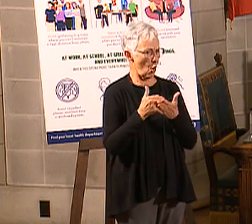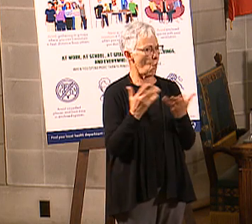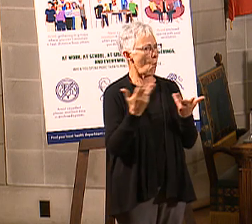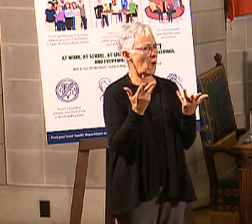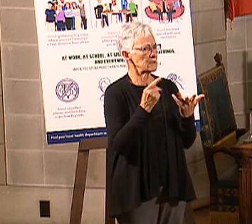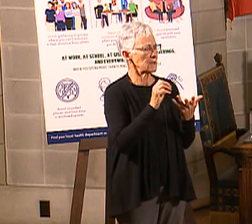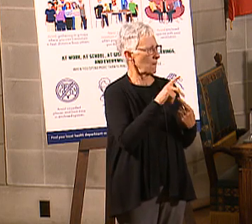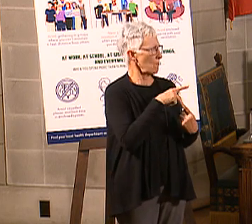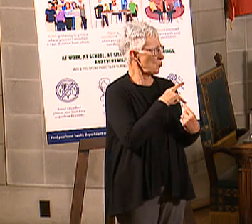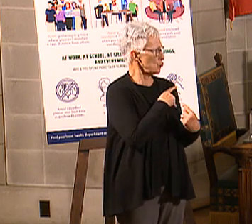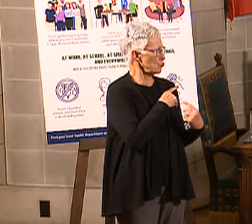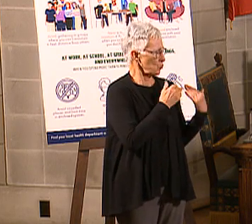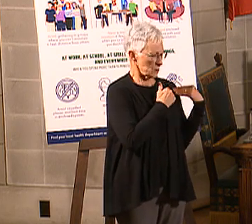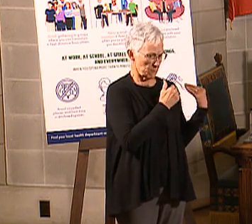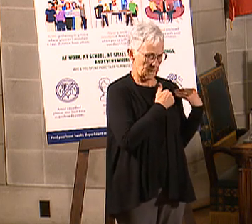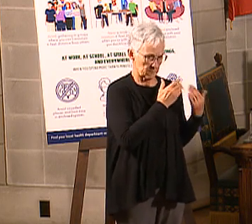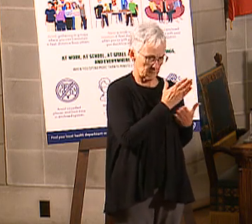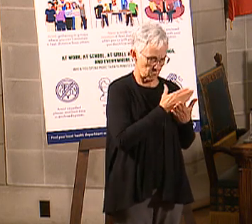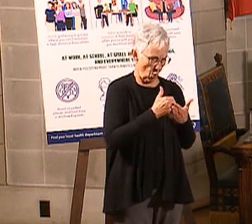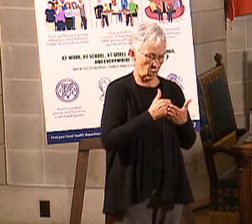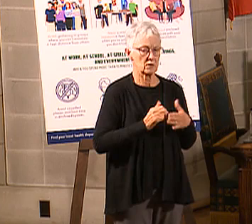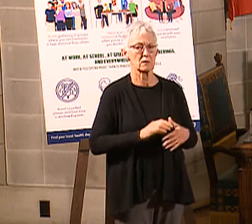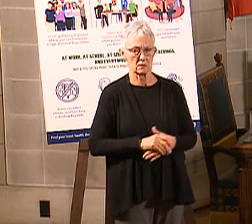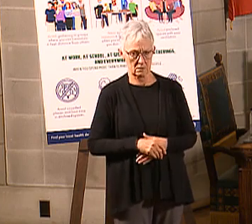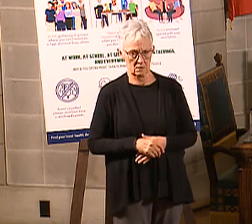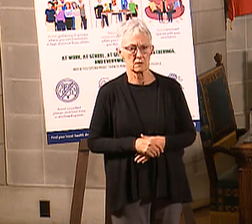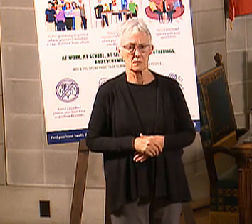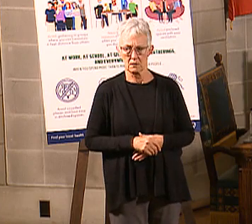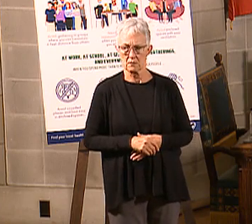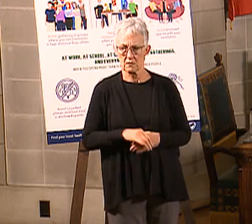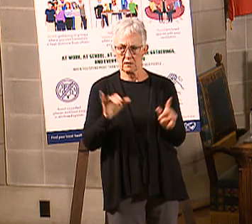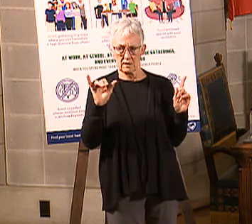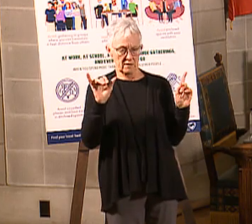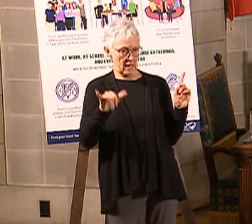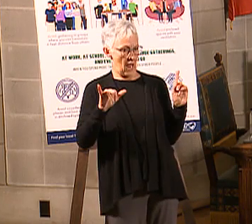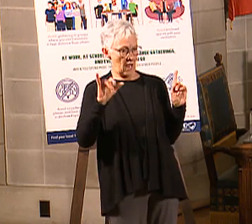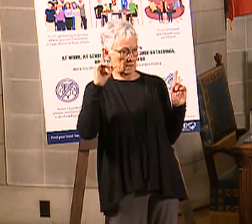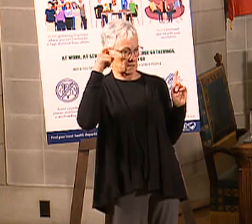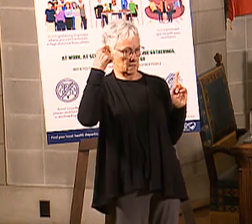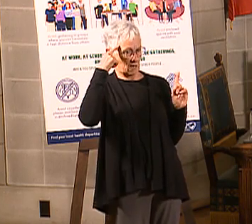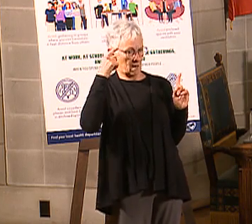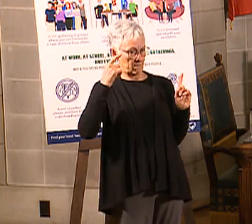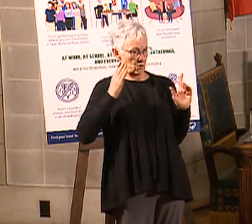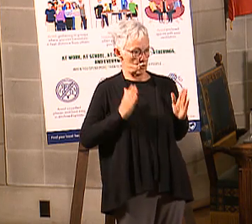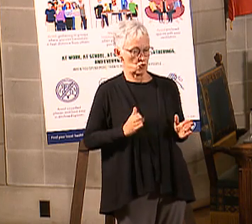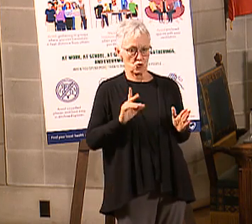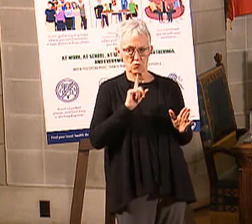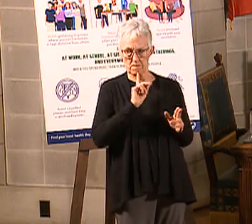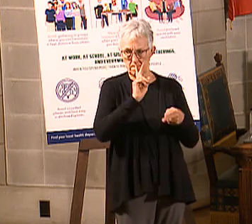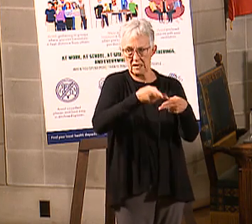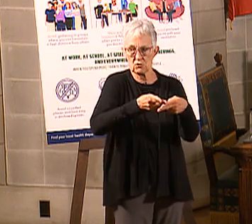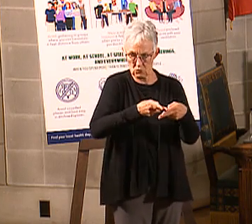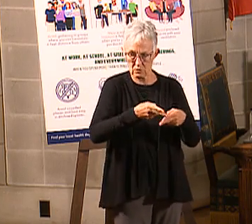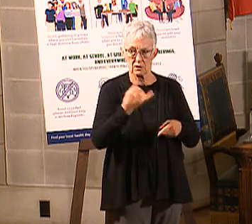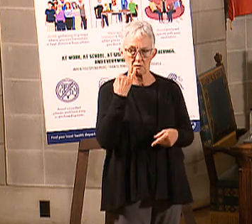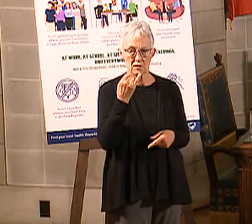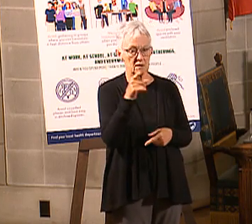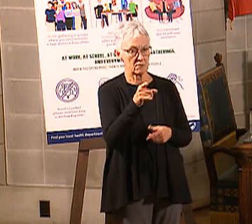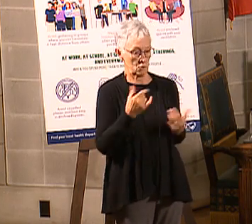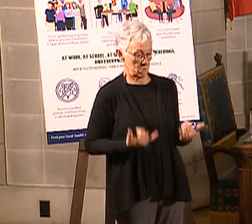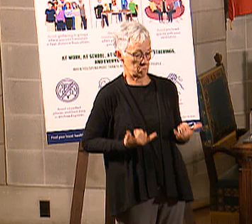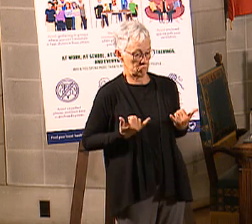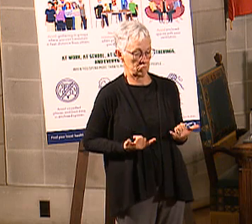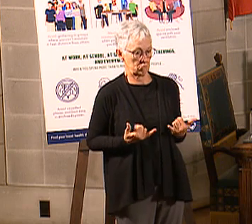pieces? Yes, so that was the piece the governor spoke to earlier, is the primary piece. That is if you currently